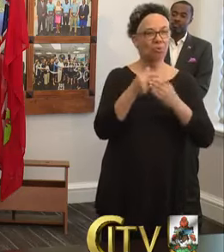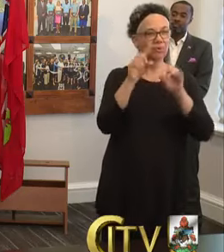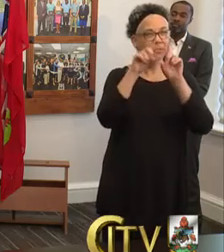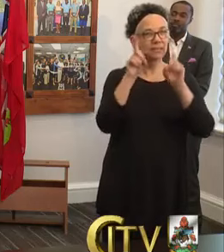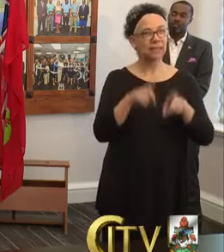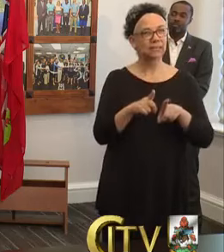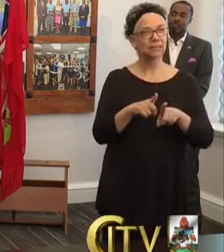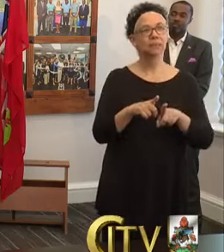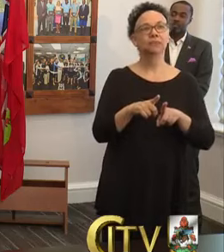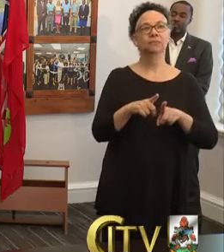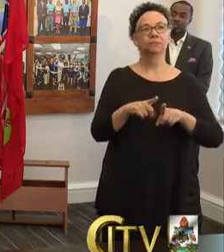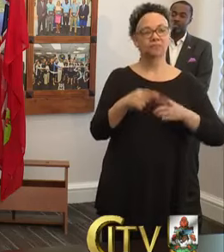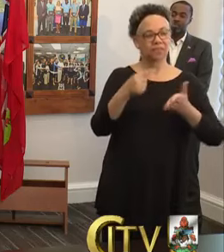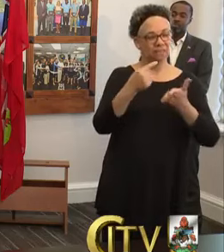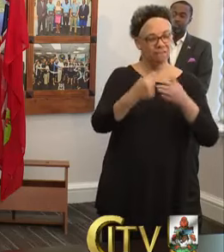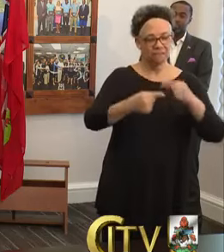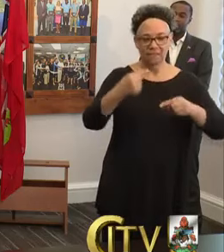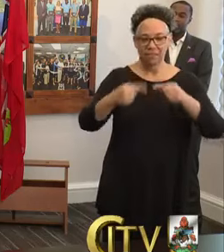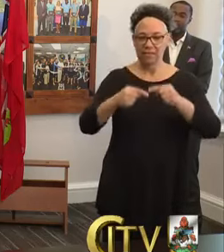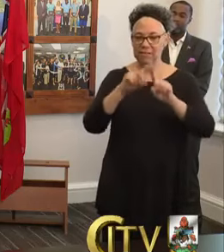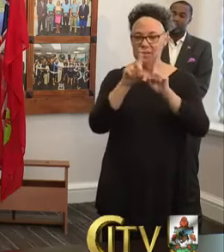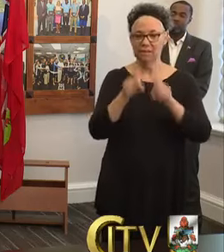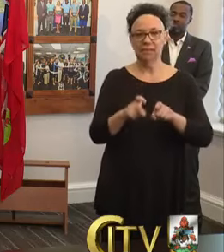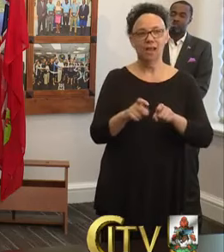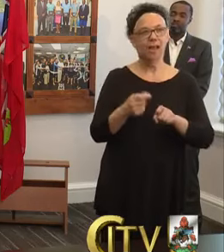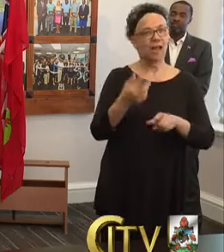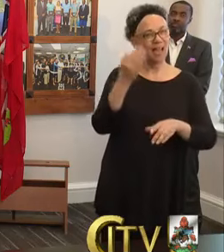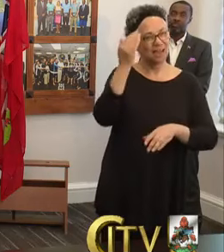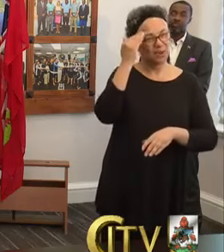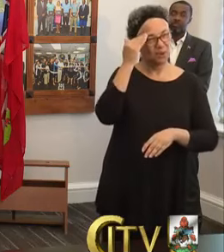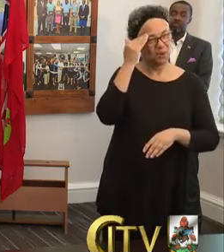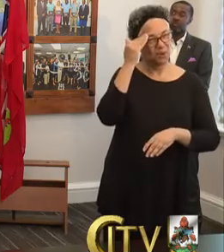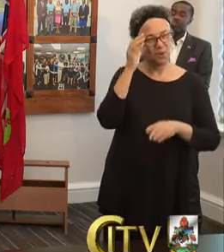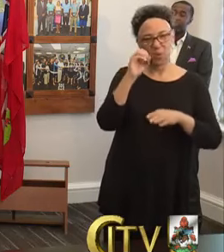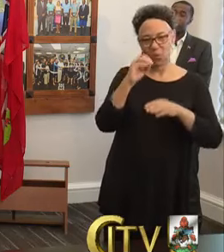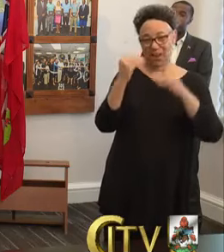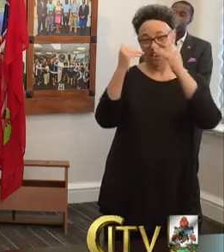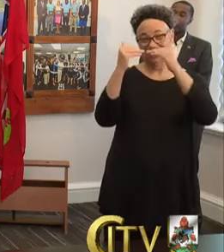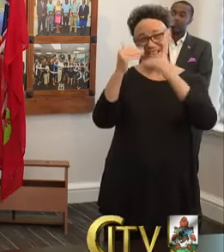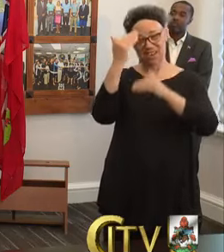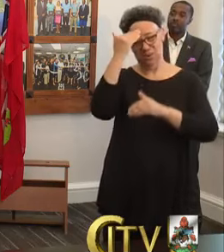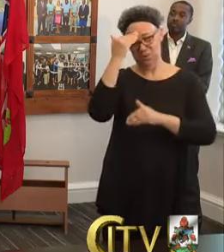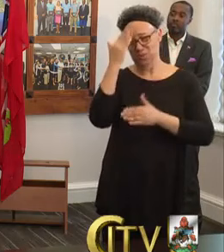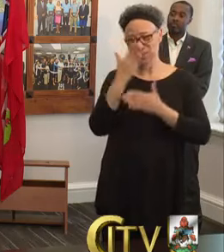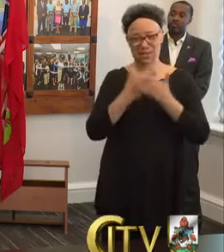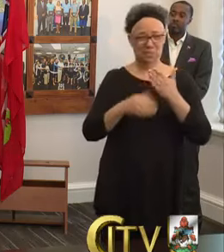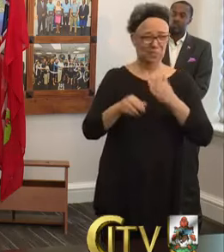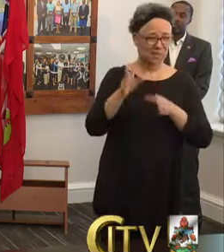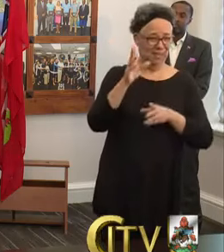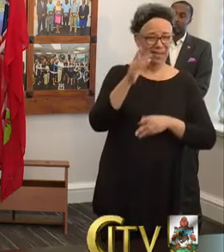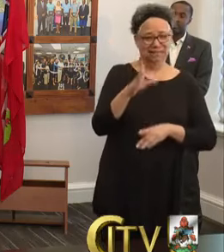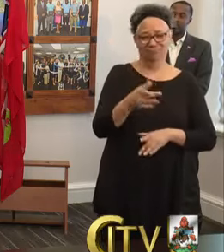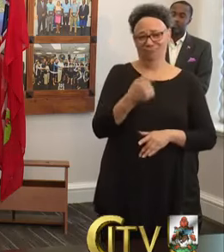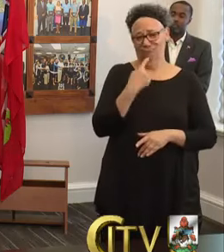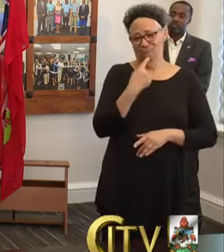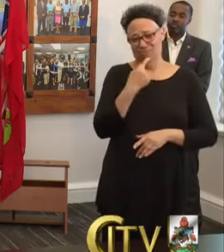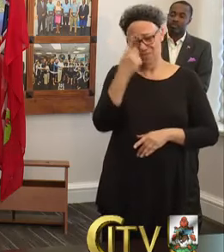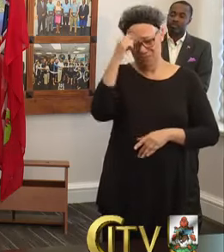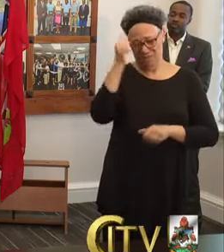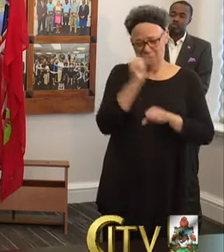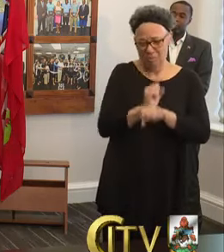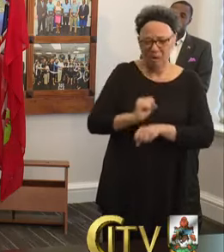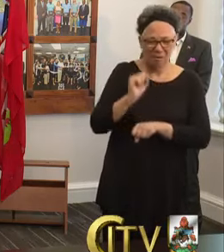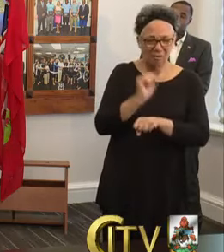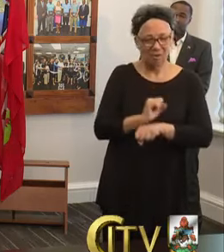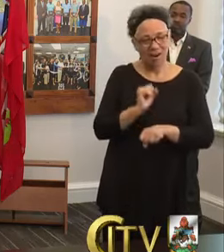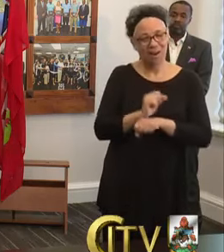levels and A levels. I recognize this comes as a disappointment to our students and parents who have been working hard towards their exams. I want to